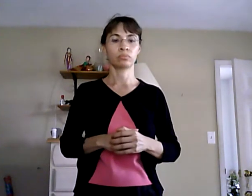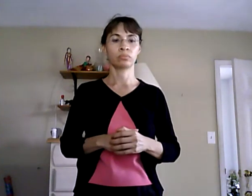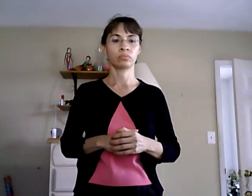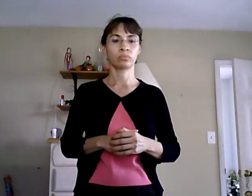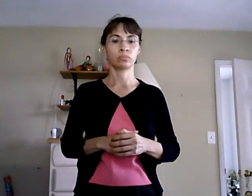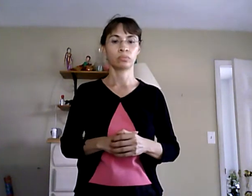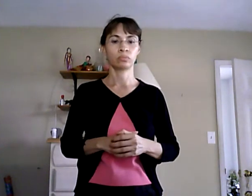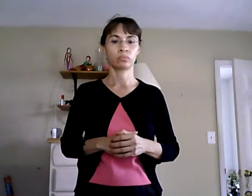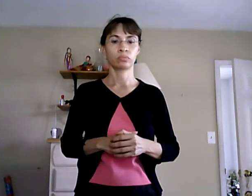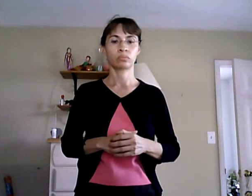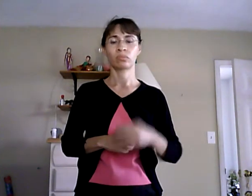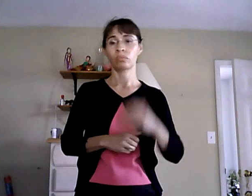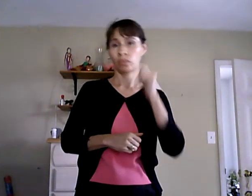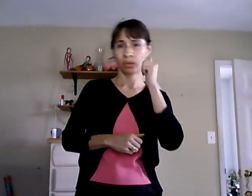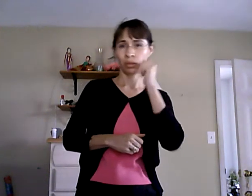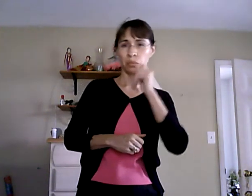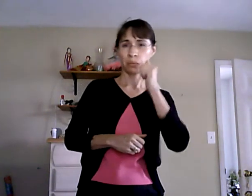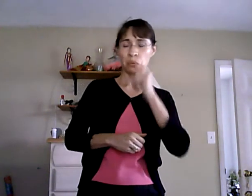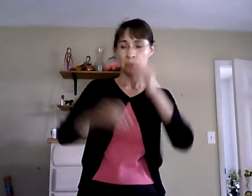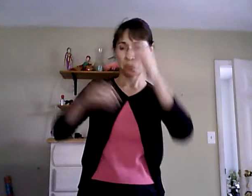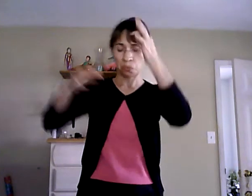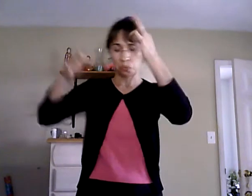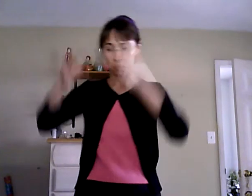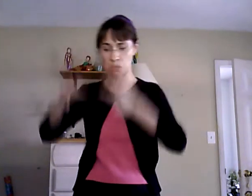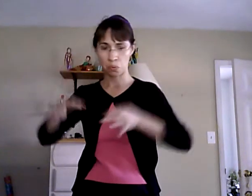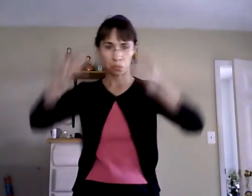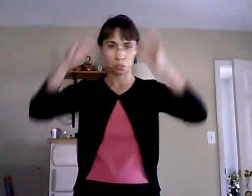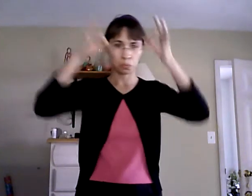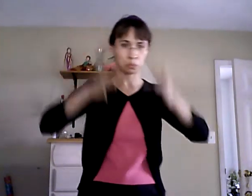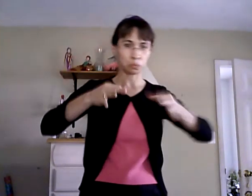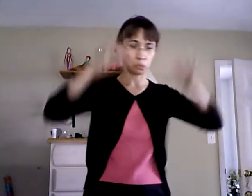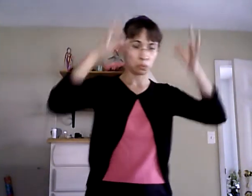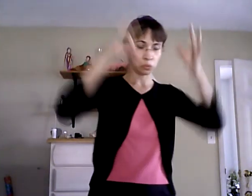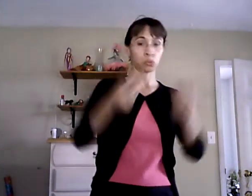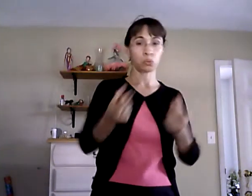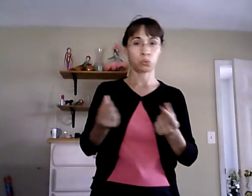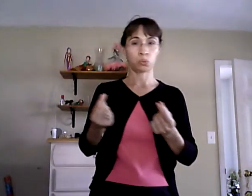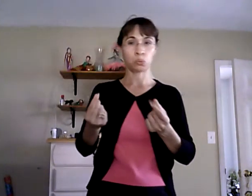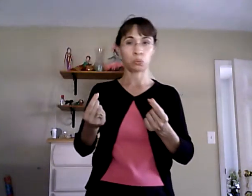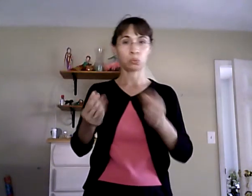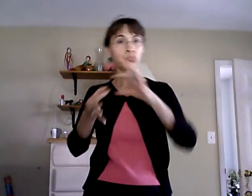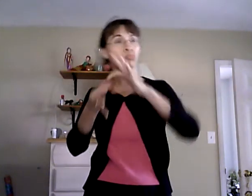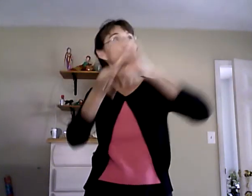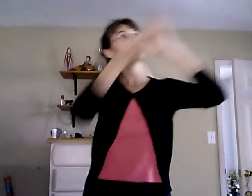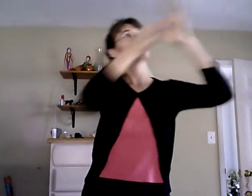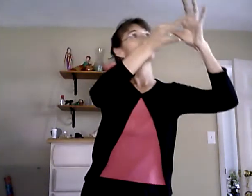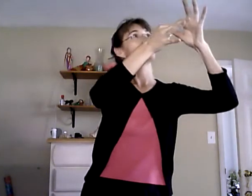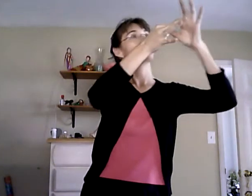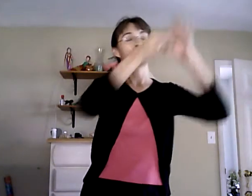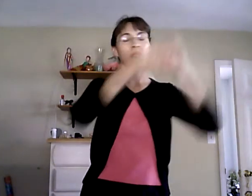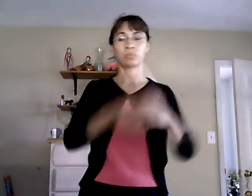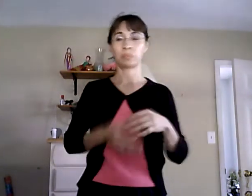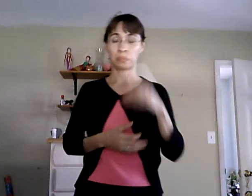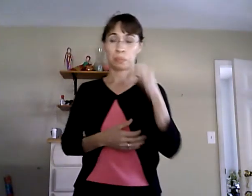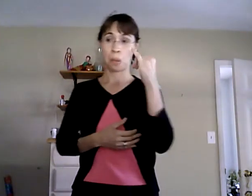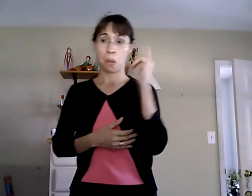base our position sometimes based on what we know about the constellation